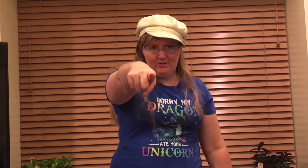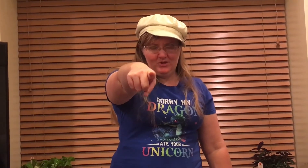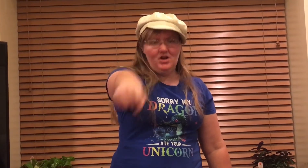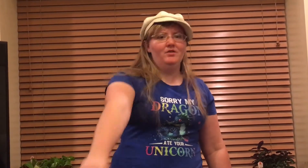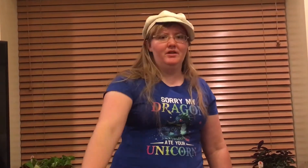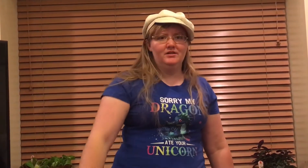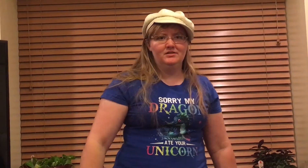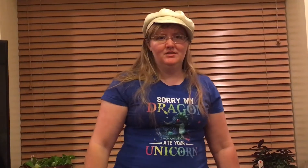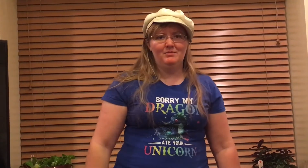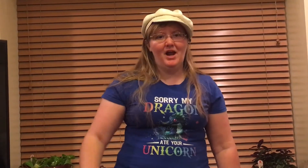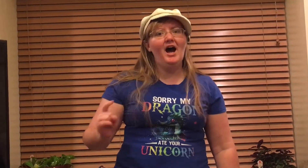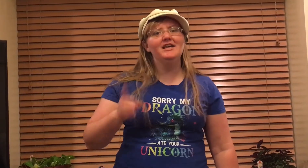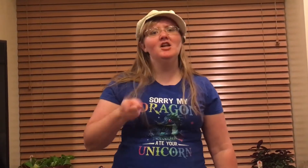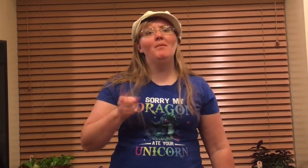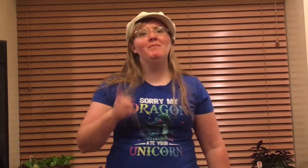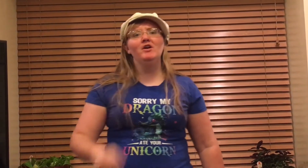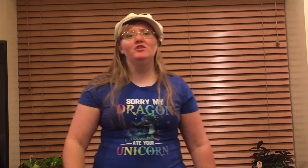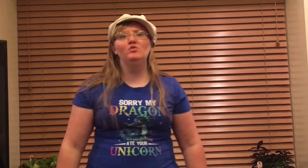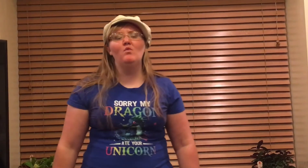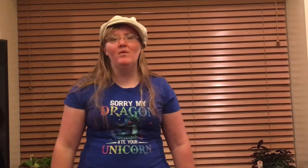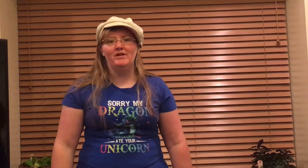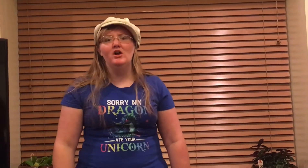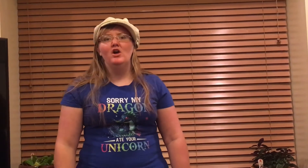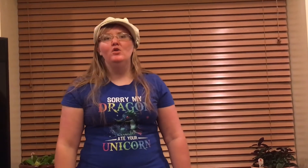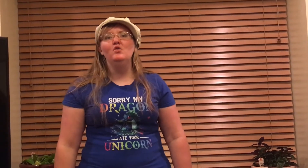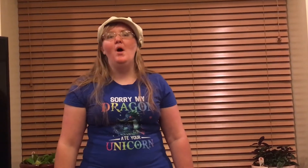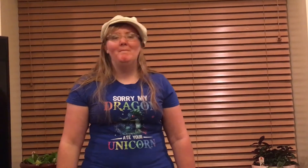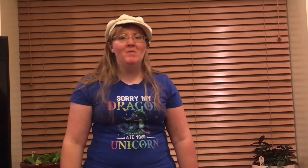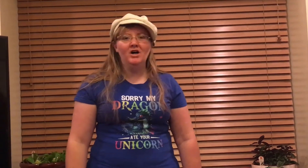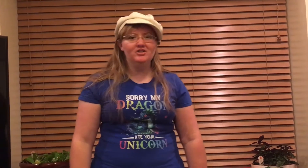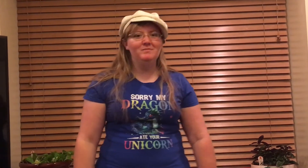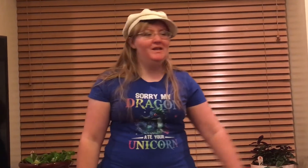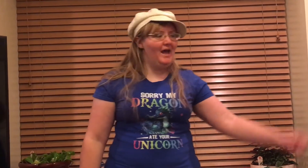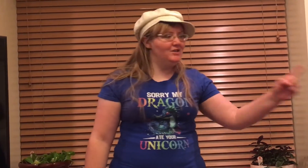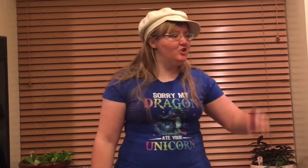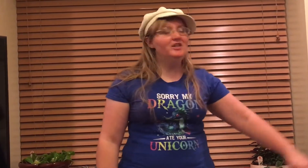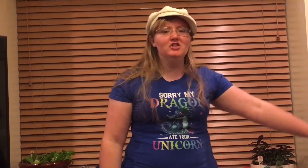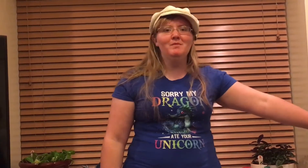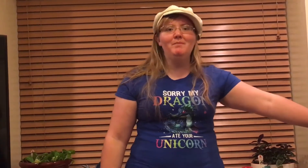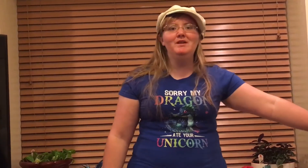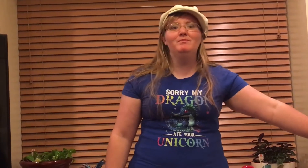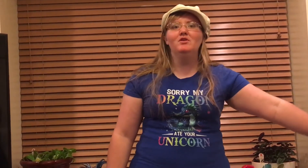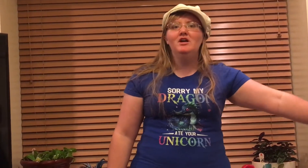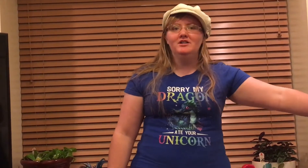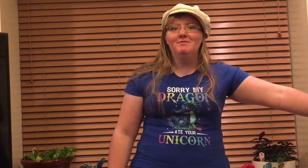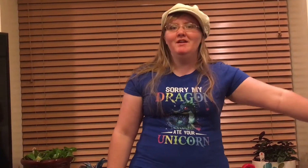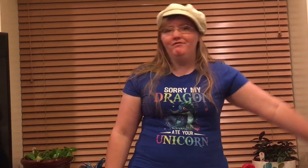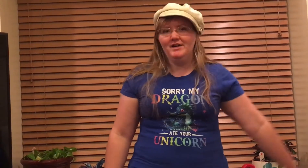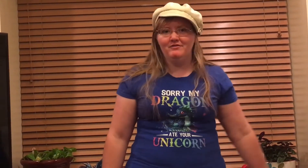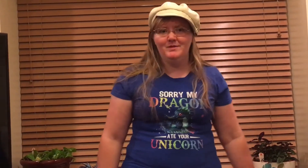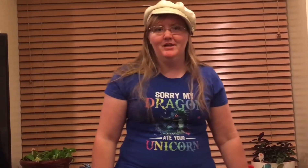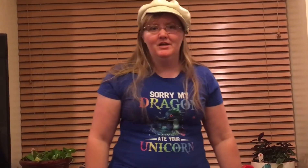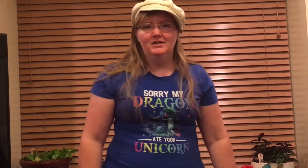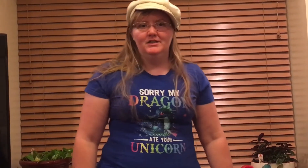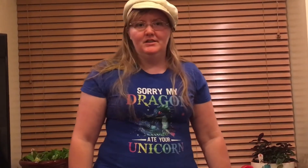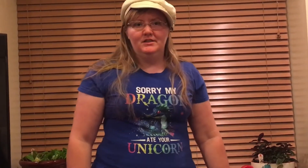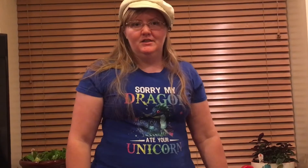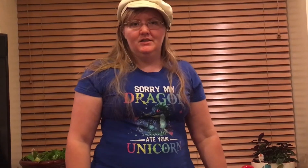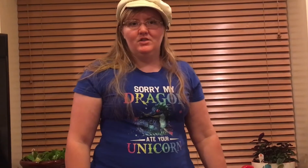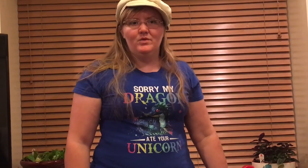Sorry. But I cannot be married to a woman who mocks me and teaches my people to make fun of me. So we